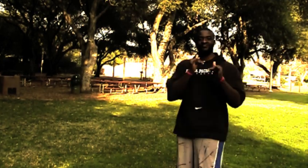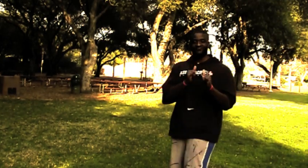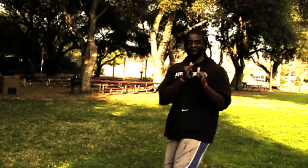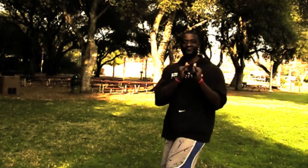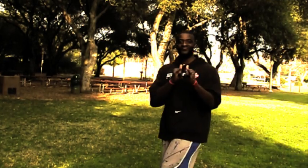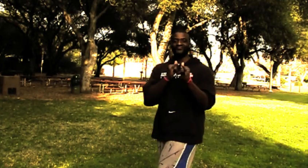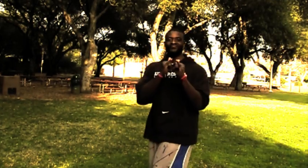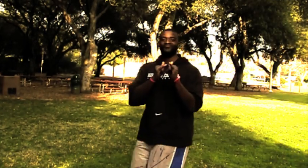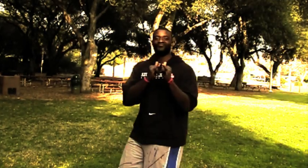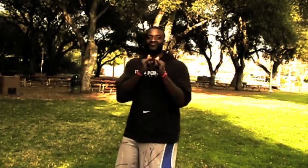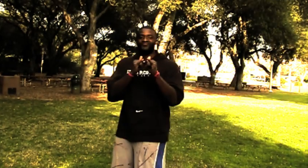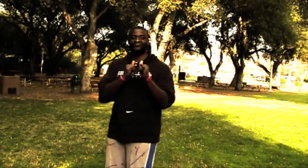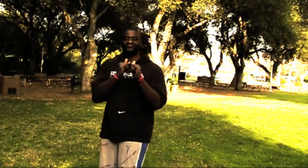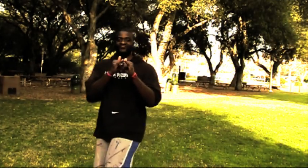strangers like me